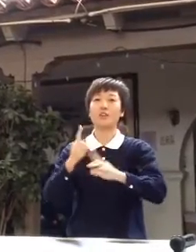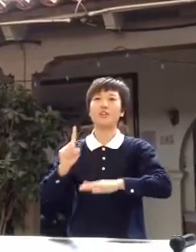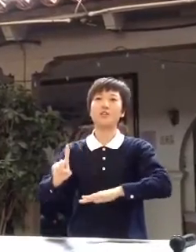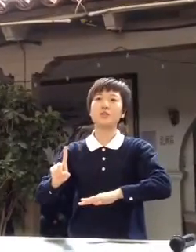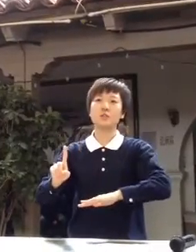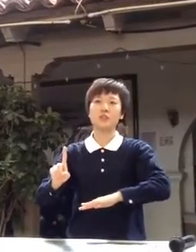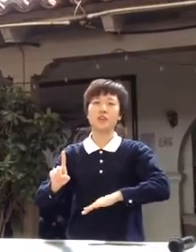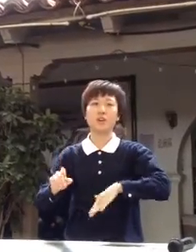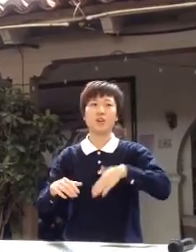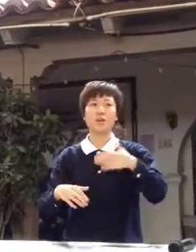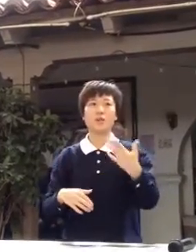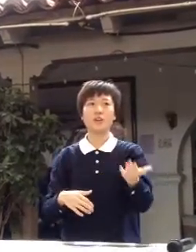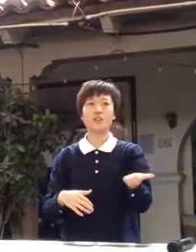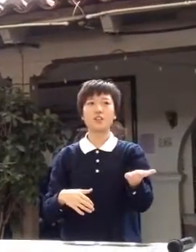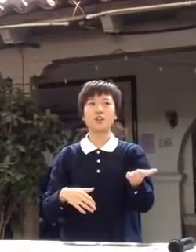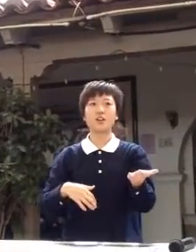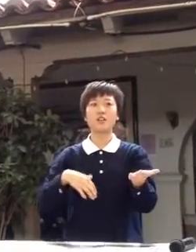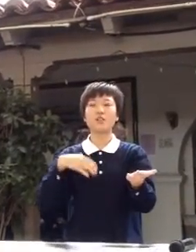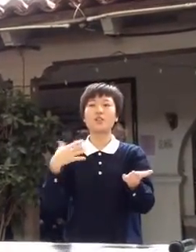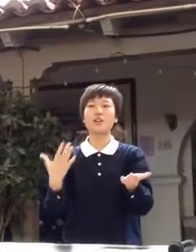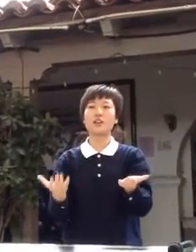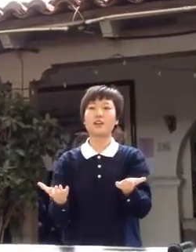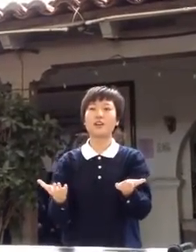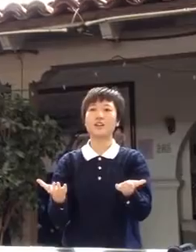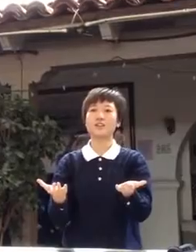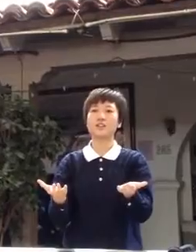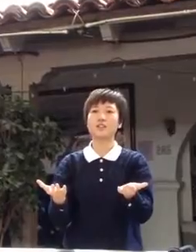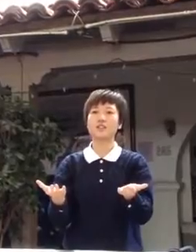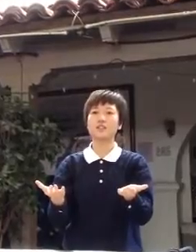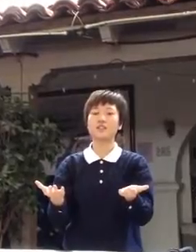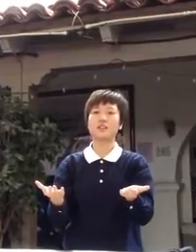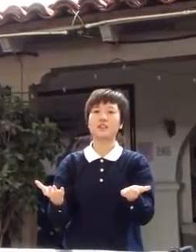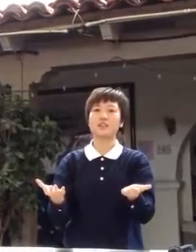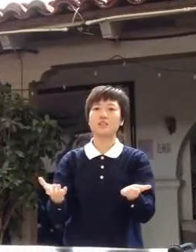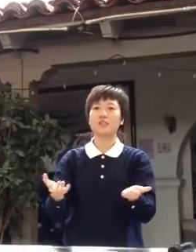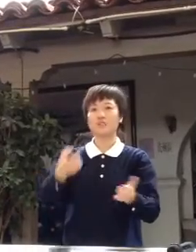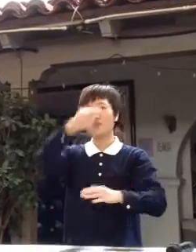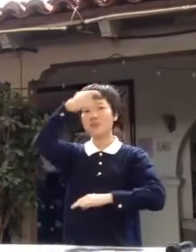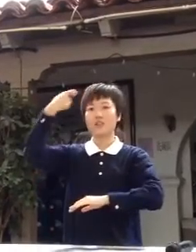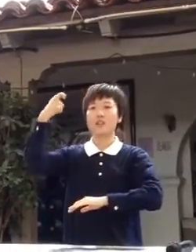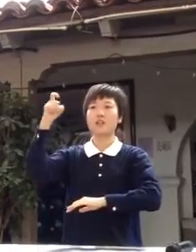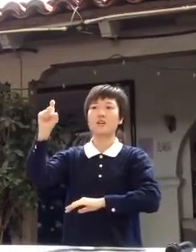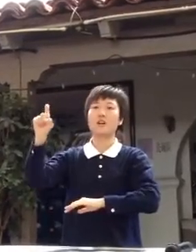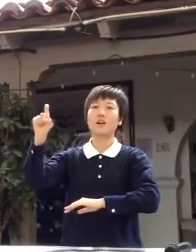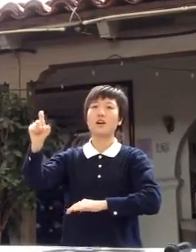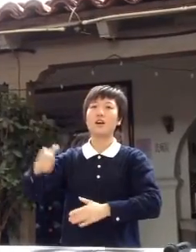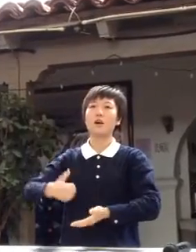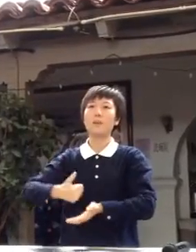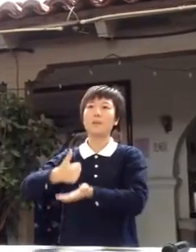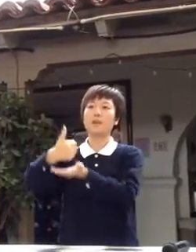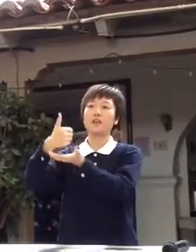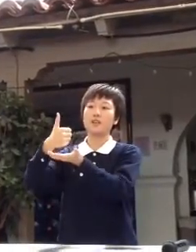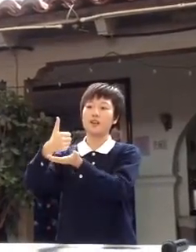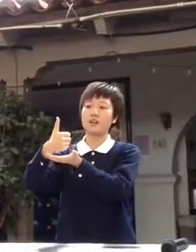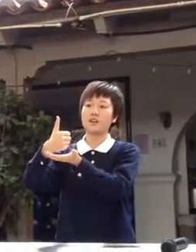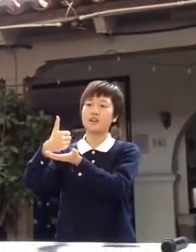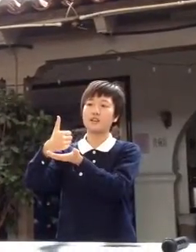you reach out to have those